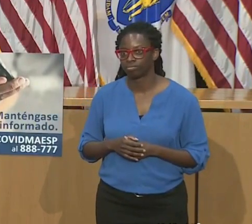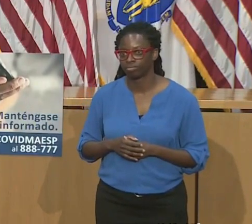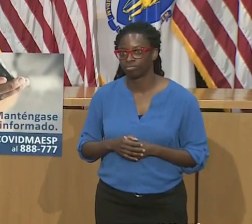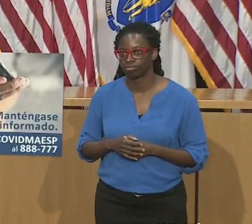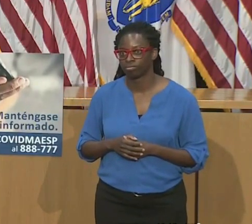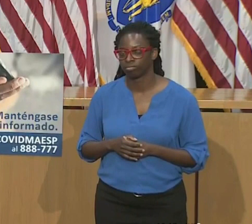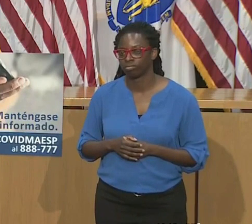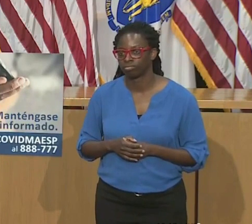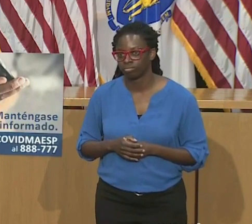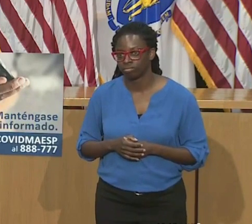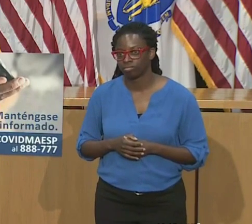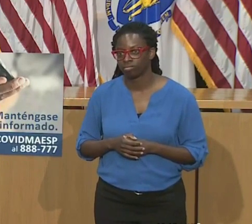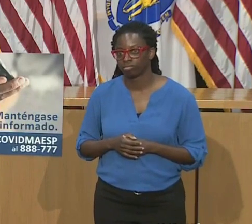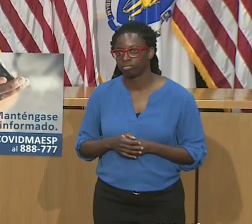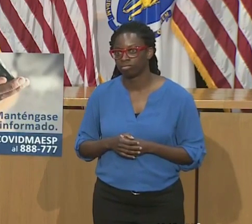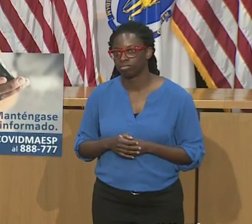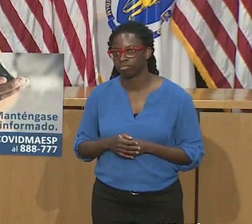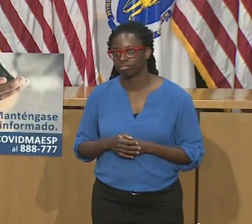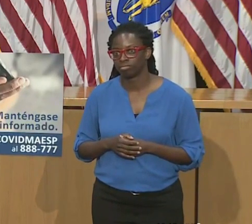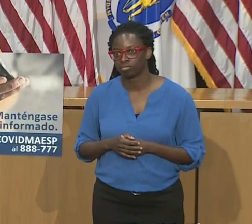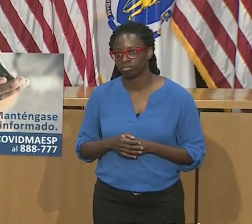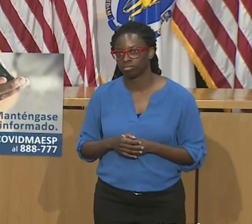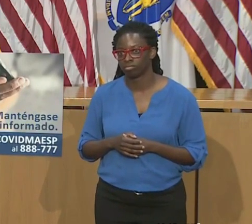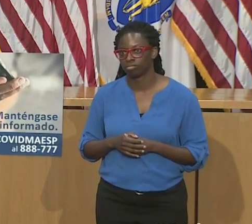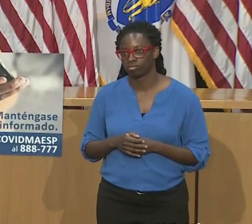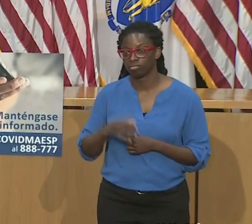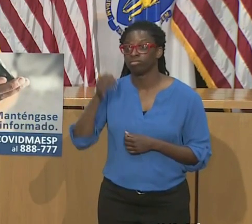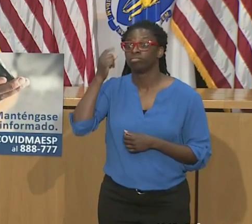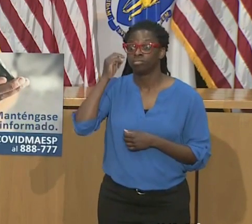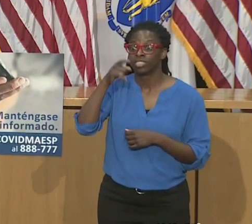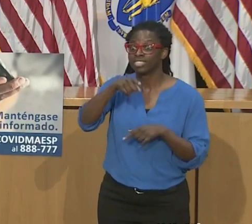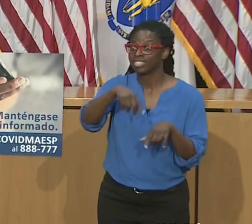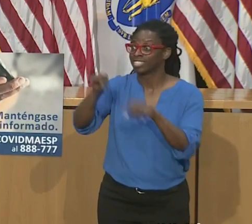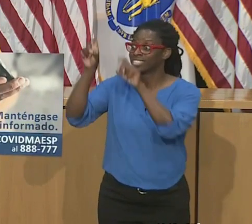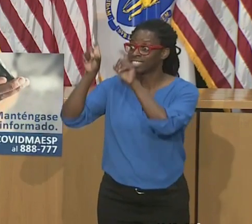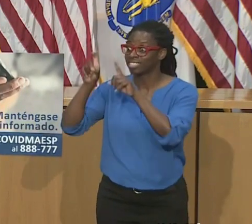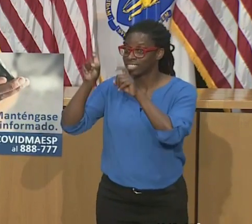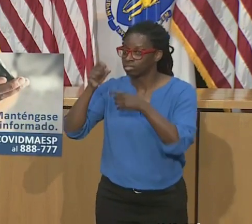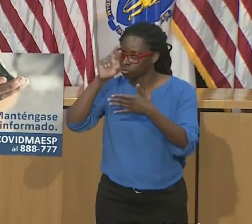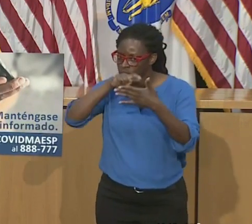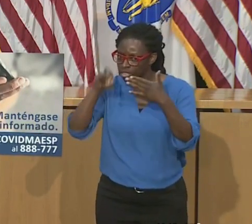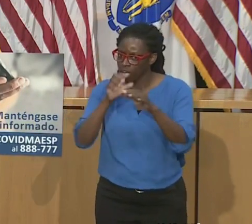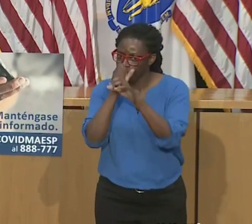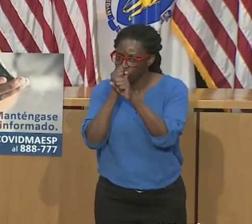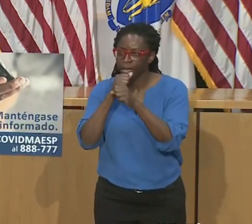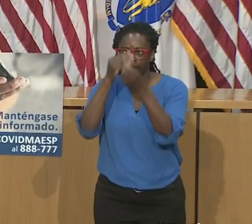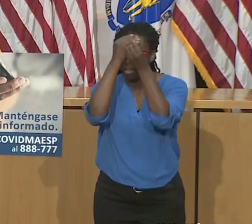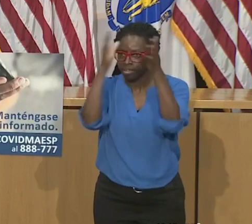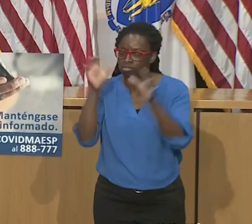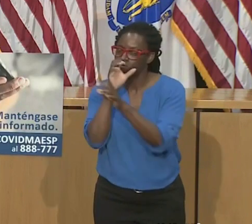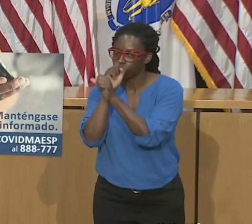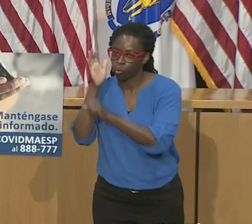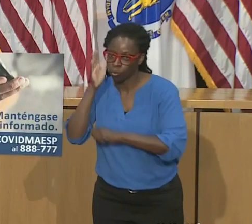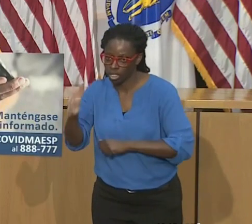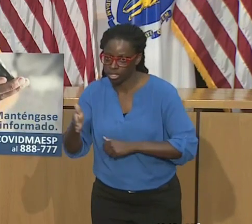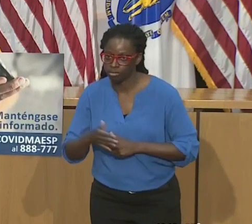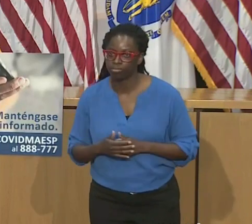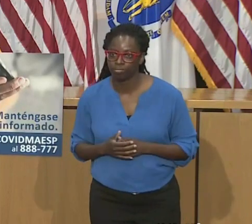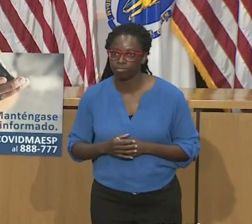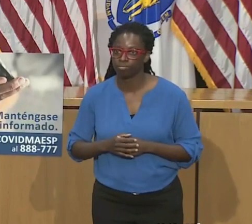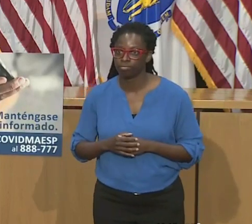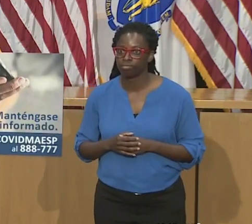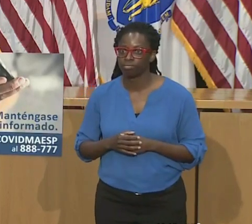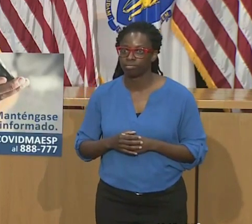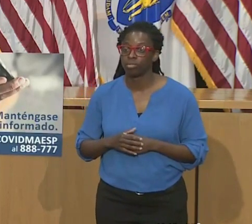will be provided to each participant confidentially. A full list of the testing sites will be available at mass.gov slash